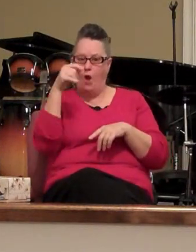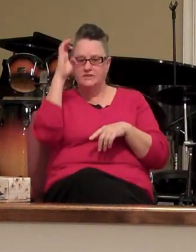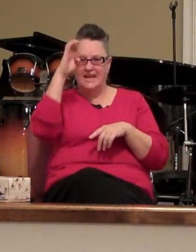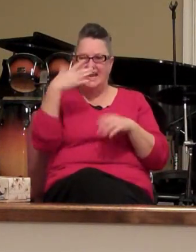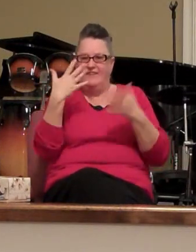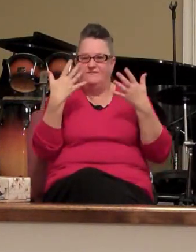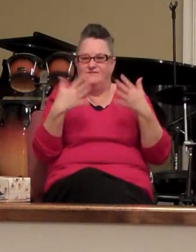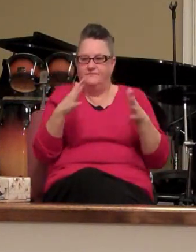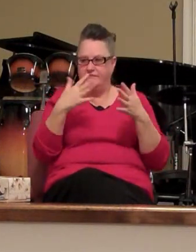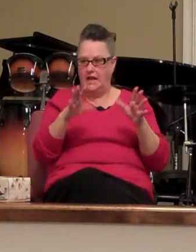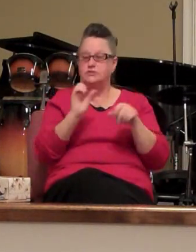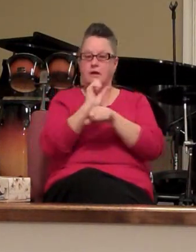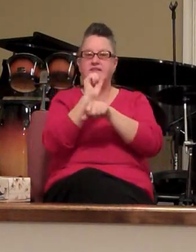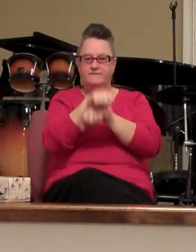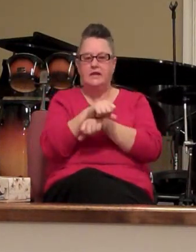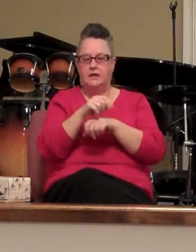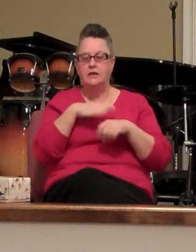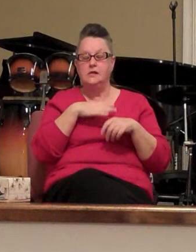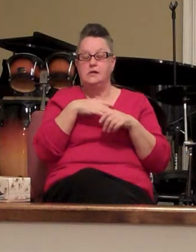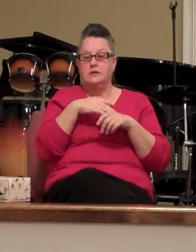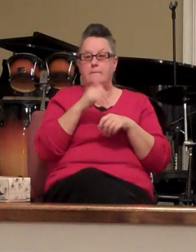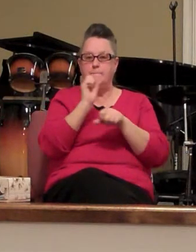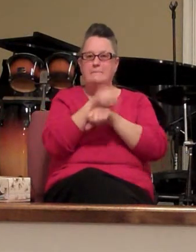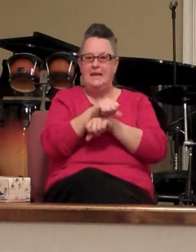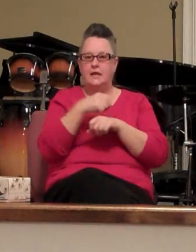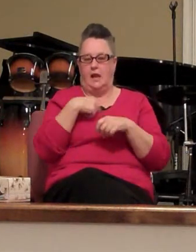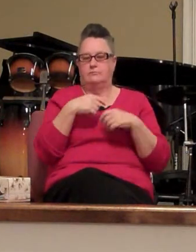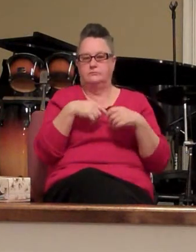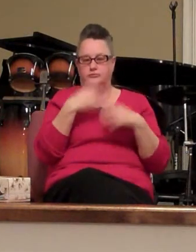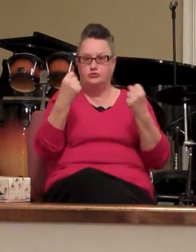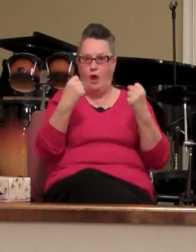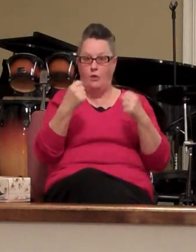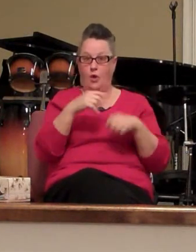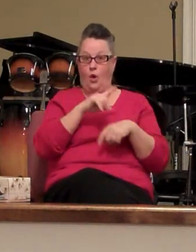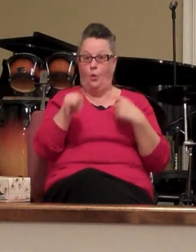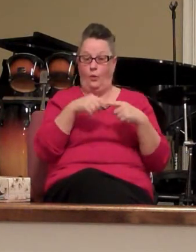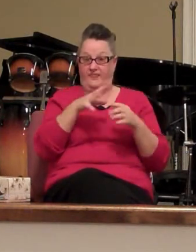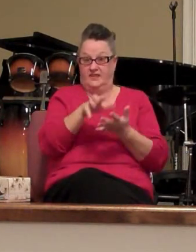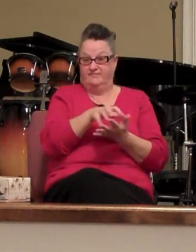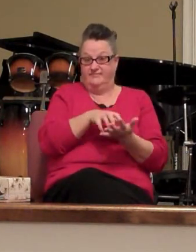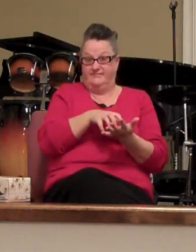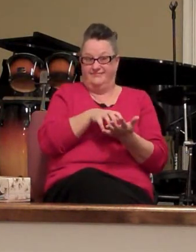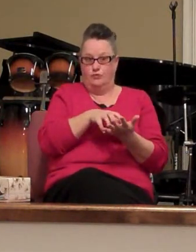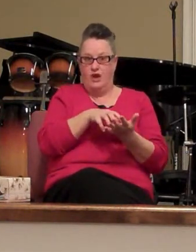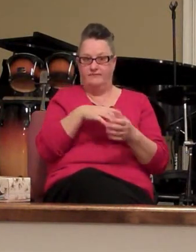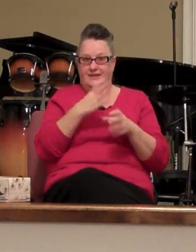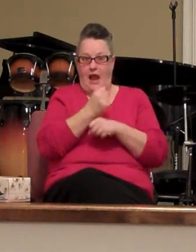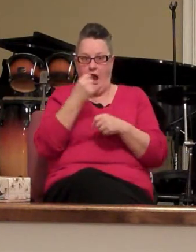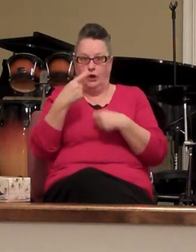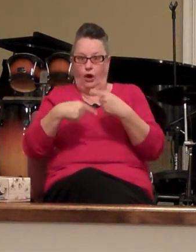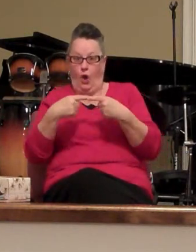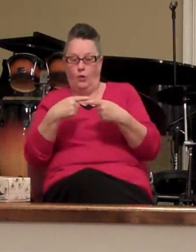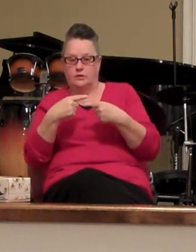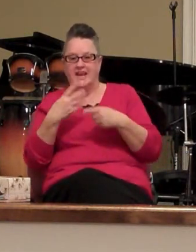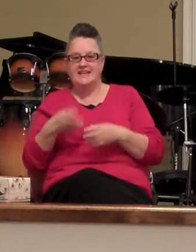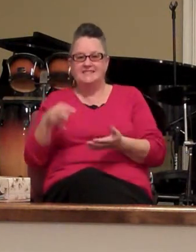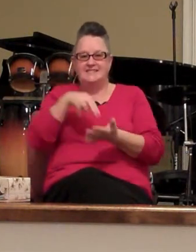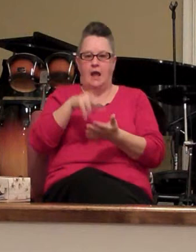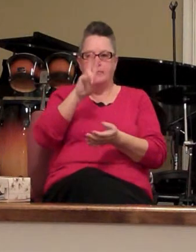strong when the tough got going Felix Trinidad stepped up to the plate and finished